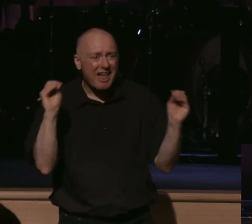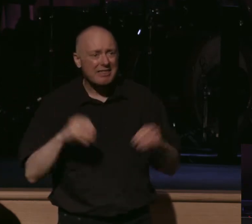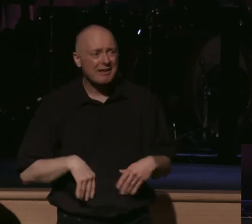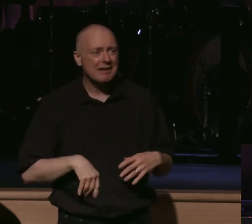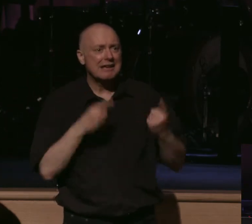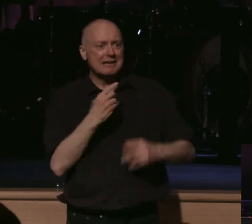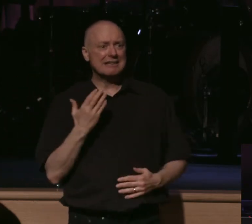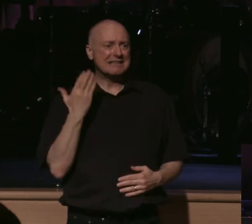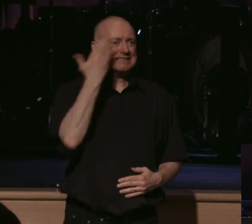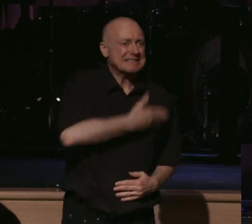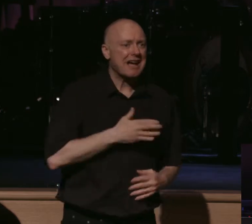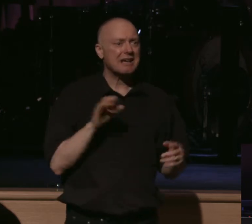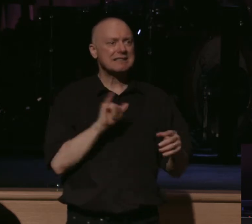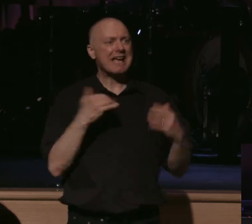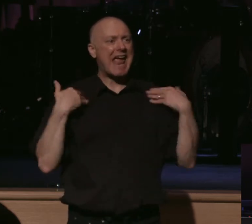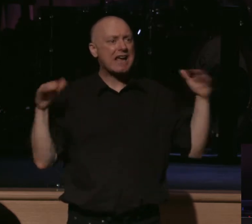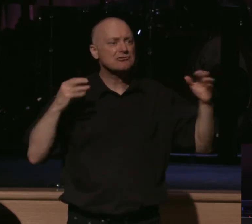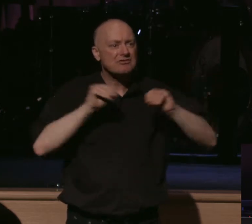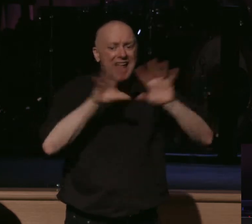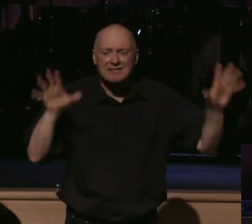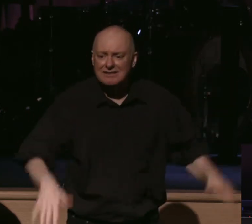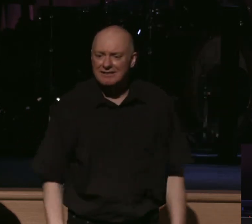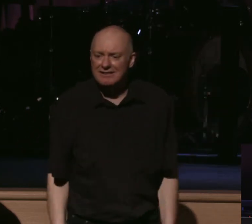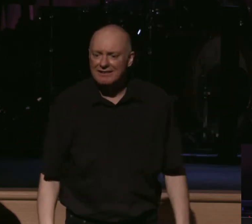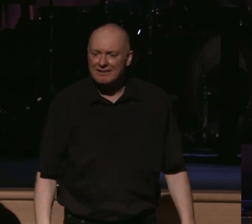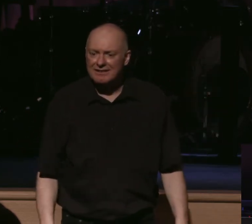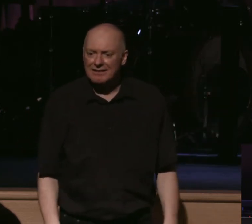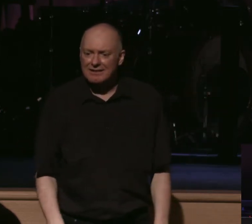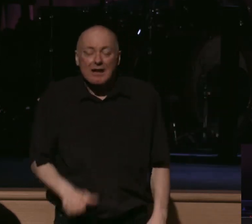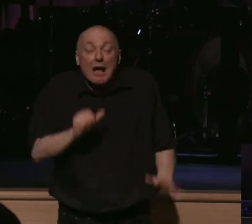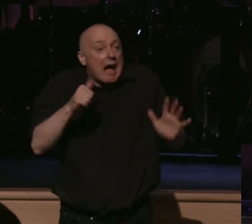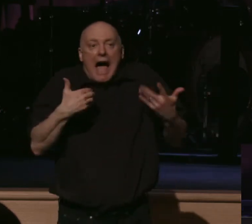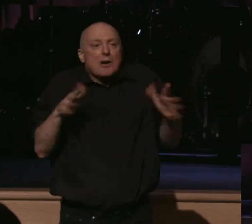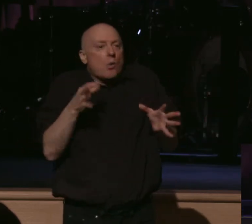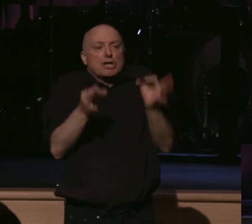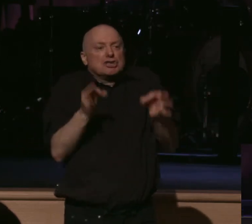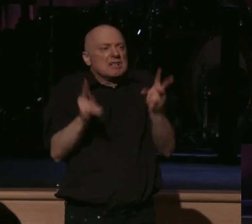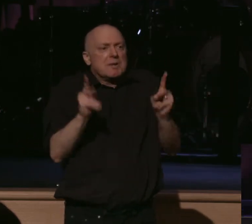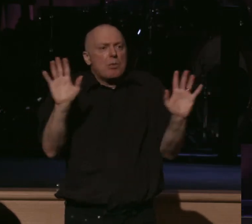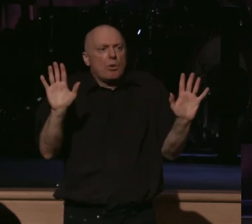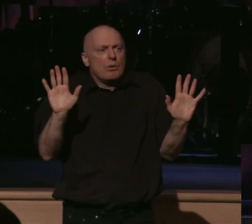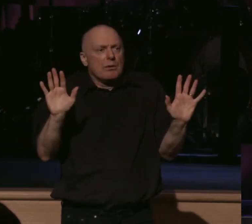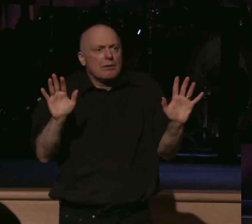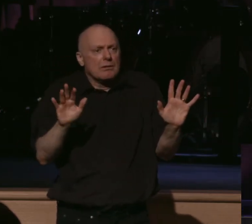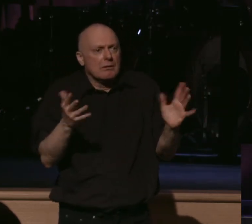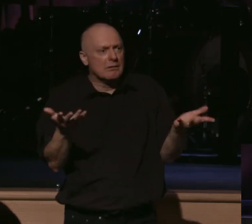himself as an angel of light all the time. I'm not trying to judge an individual. I'm trying to judge the words, though. He's written down.